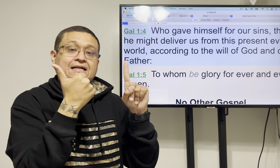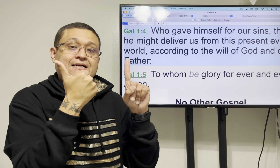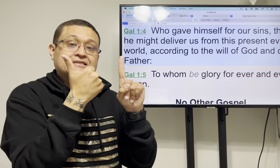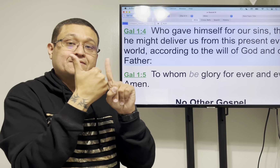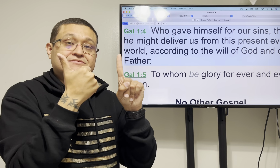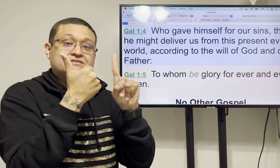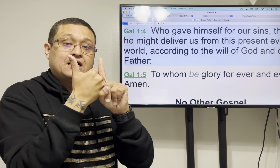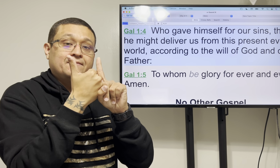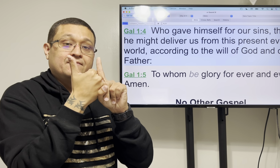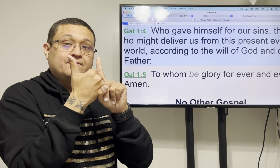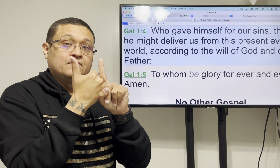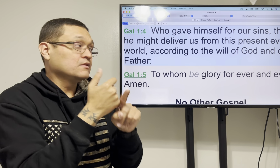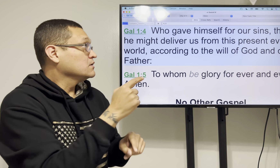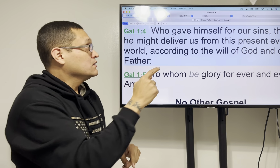who gave himself